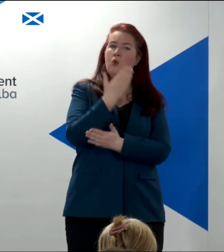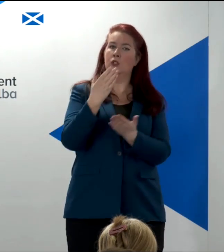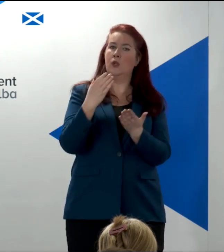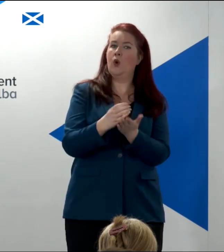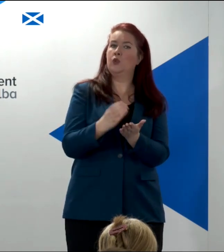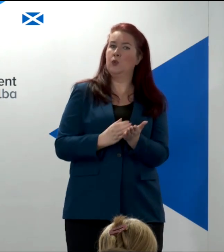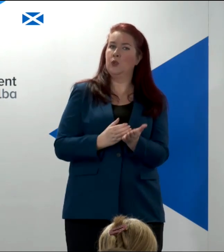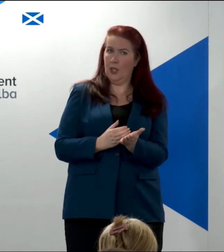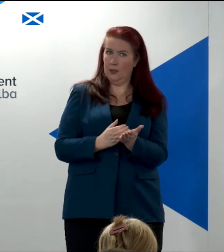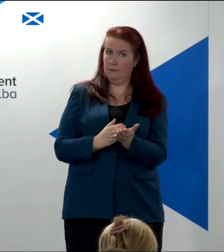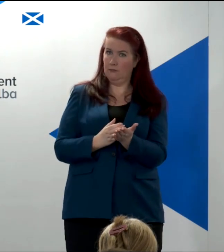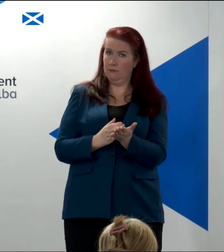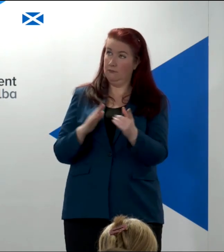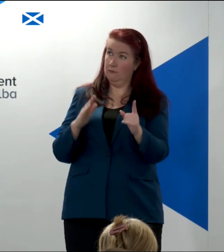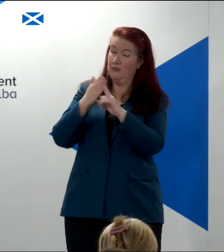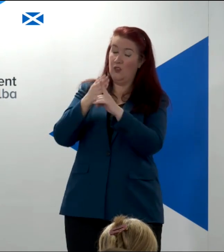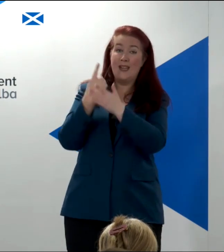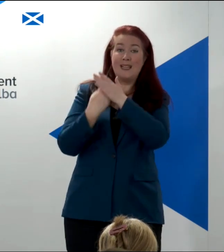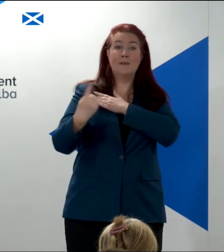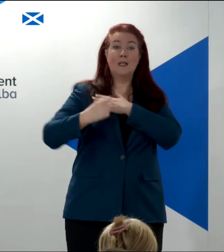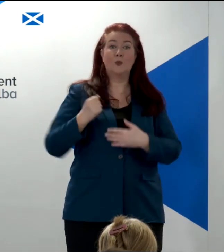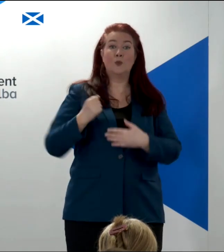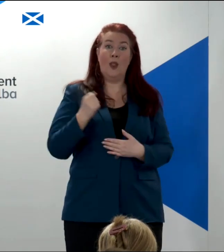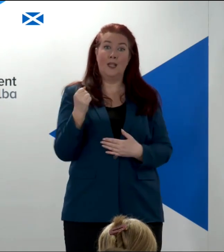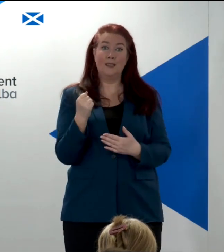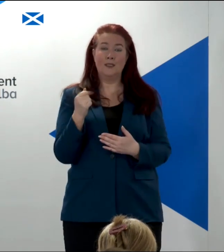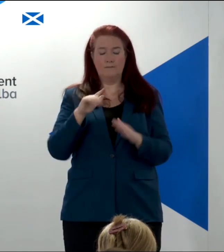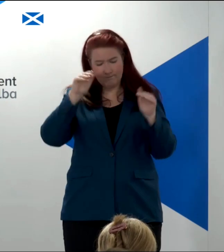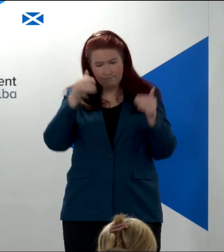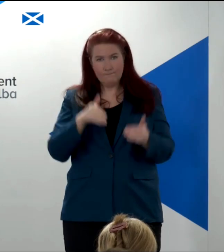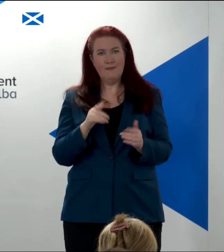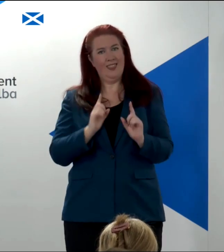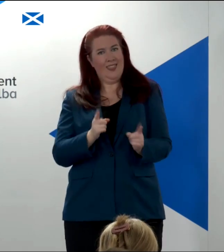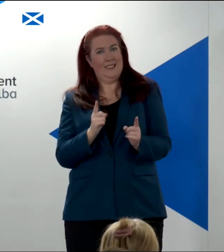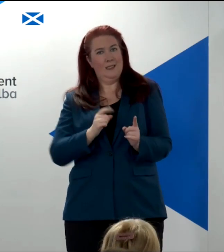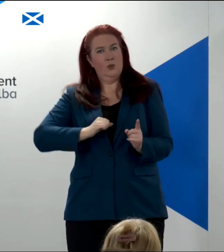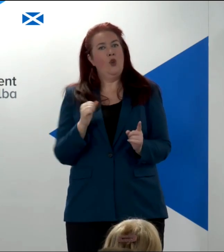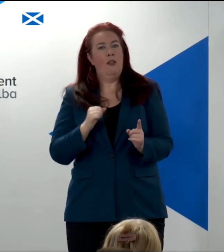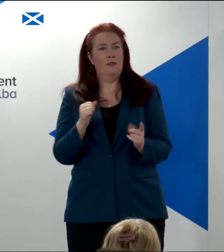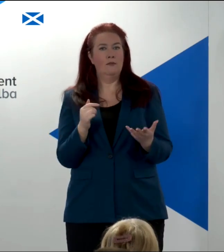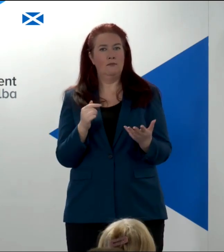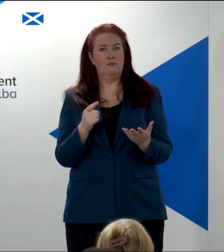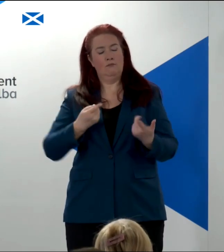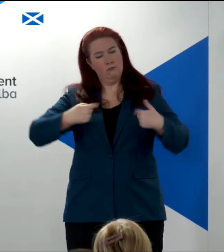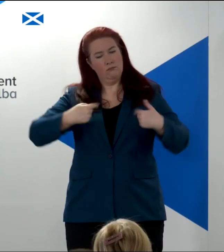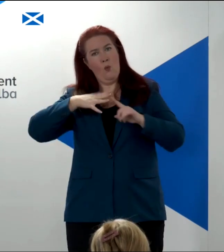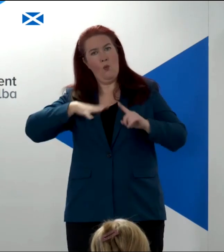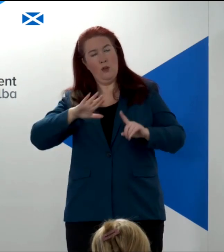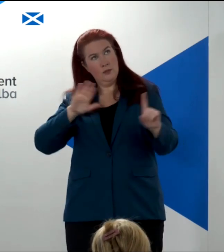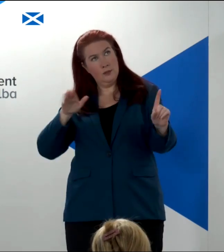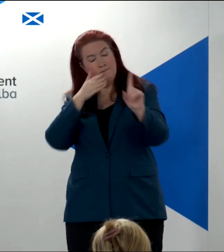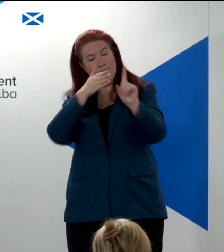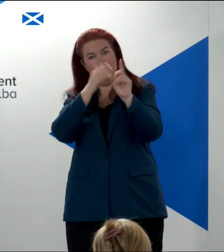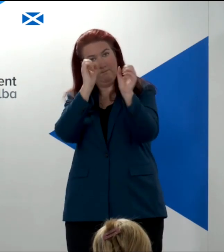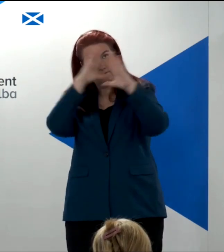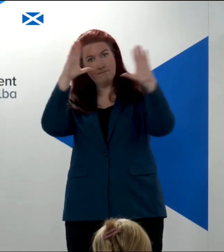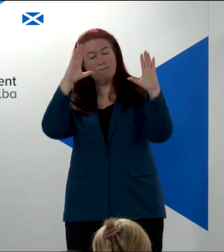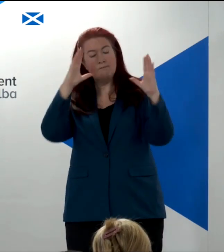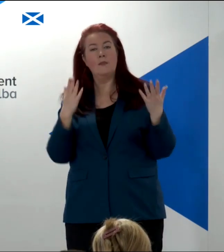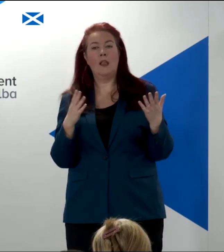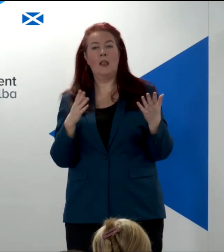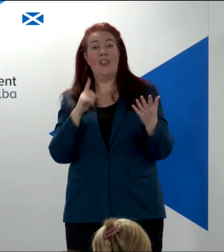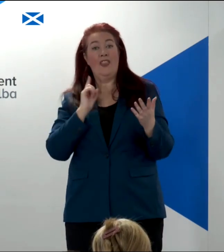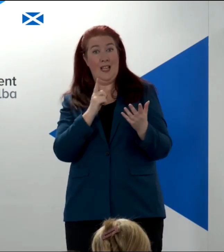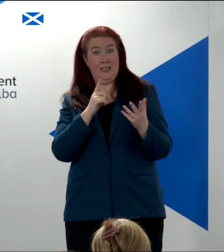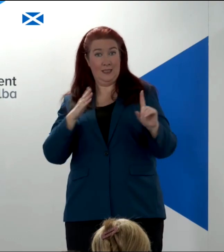for an independent Scotland, is about that kind of Scotland that we want to see, and ultimately the kind of